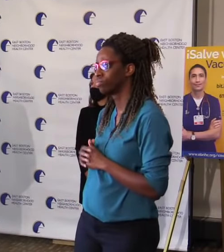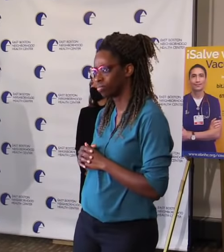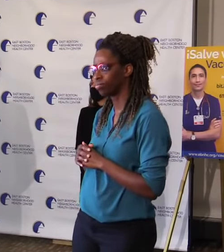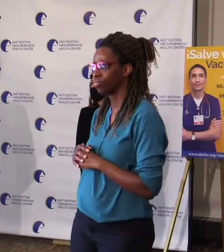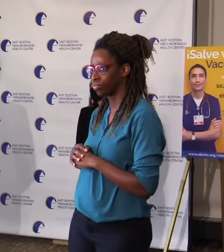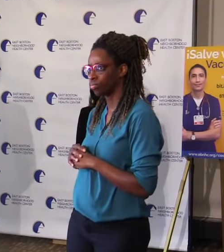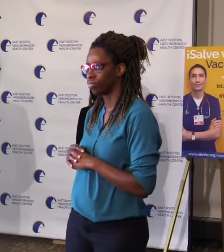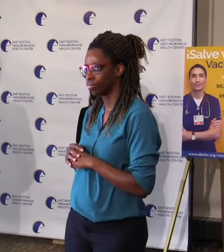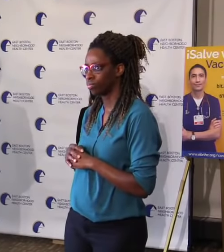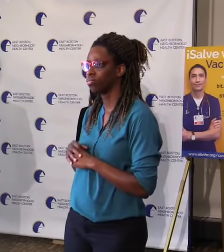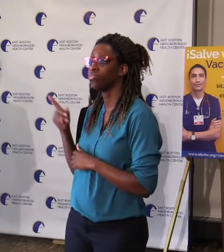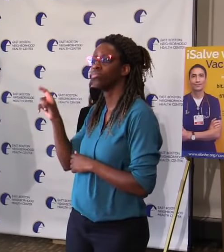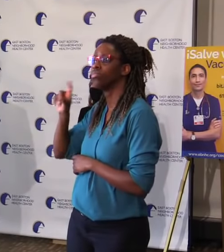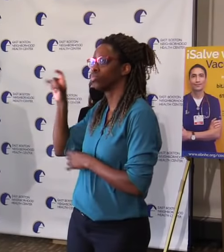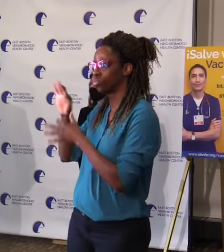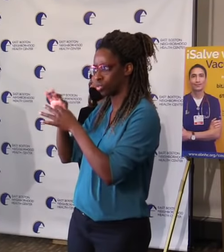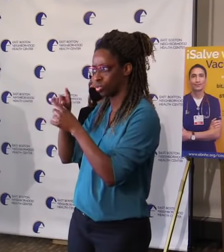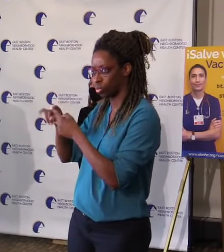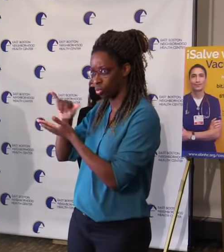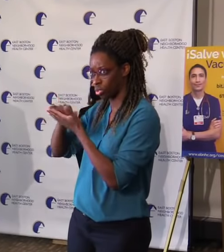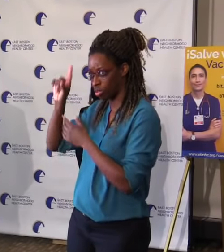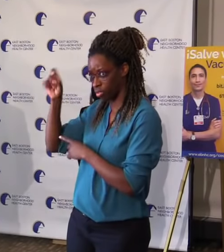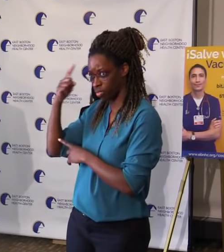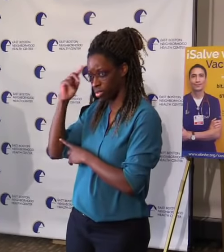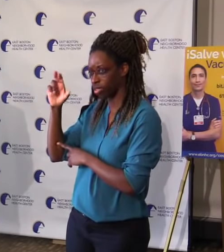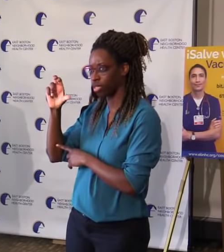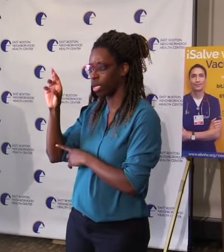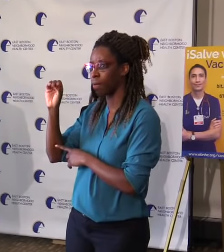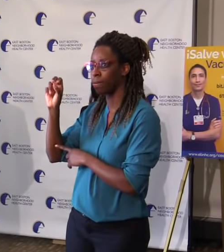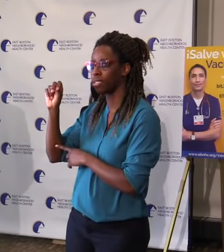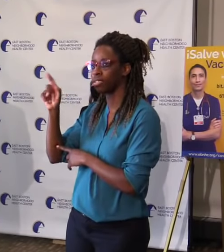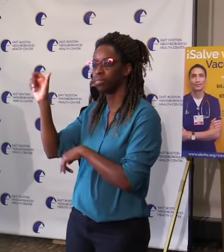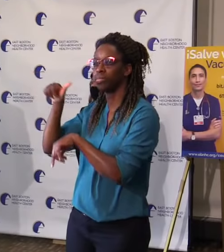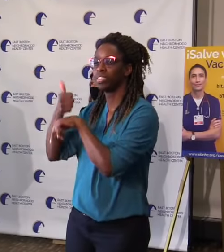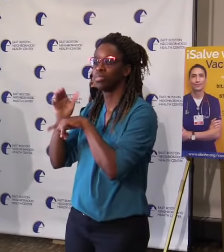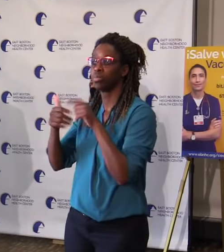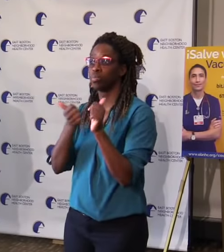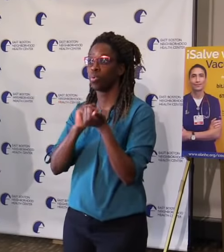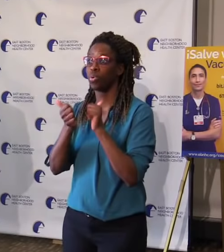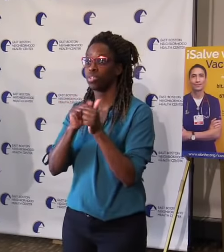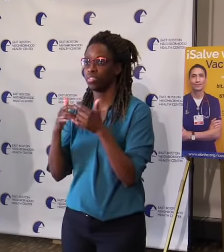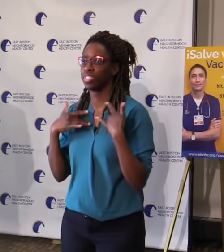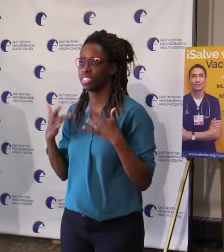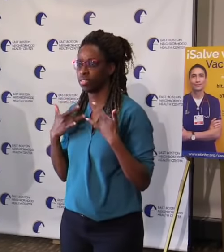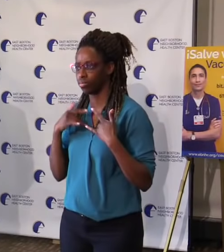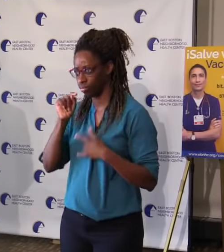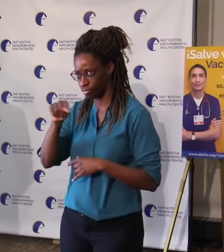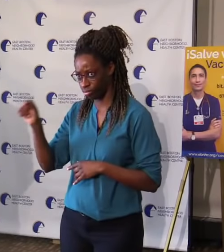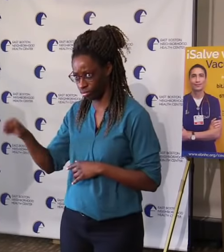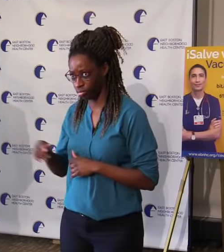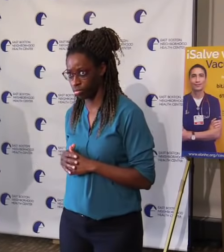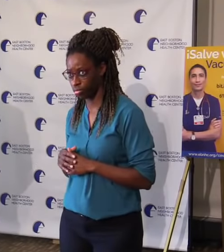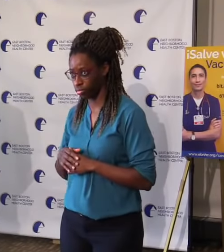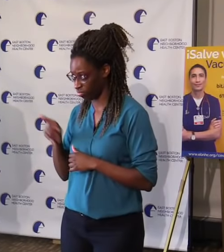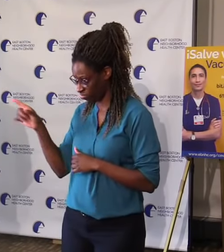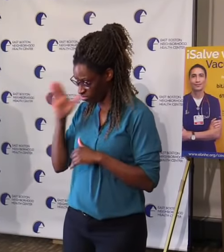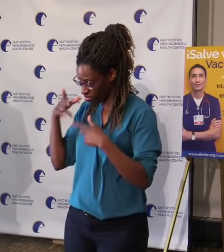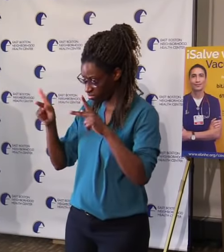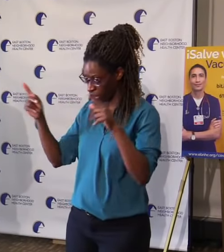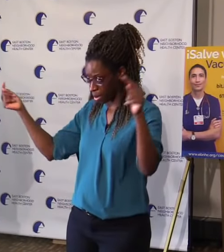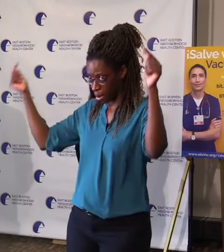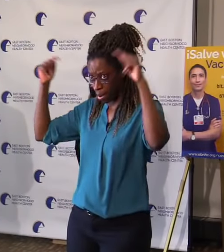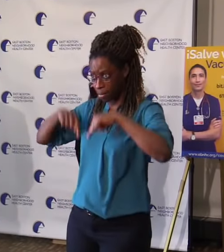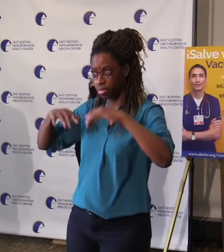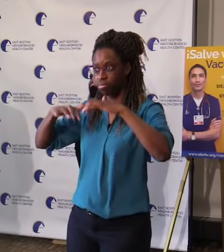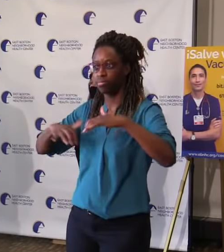Do you anticipate allowing any fans into, say, Fenway Park for opening day? Well,